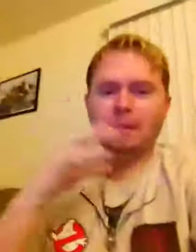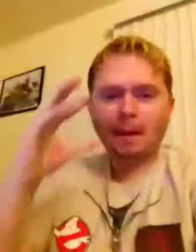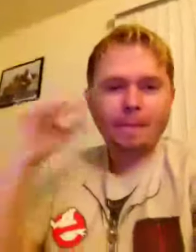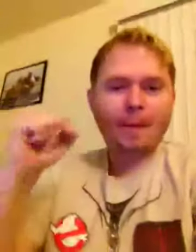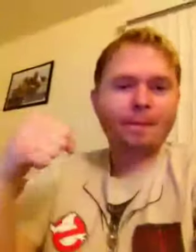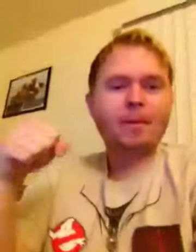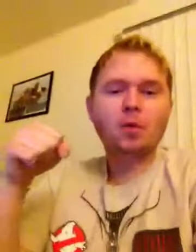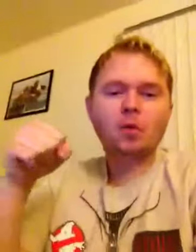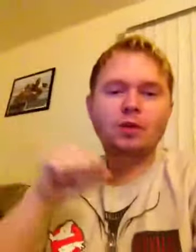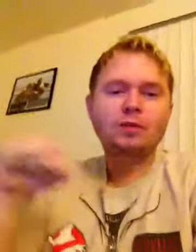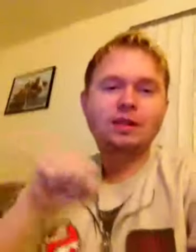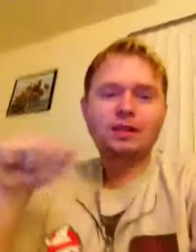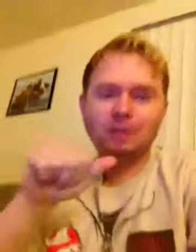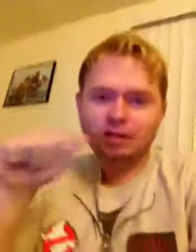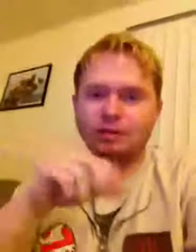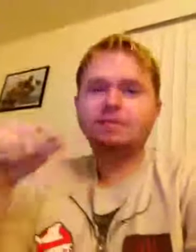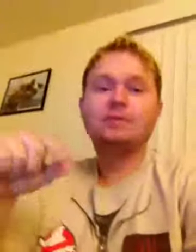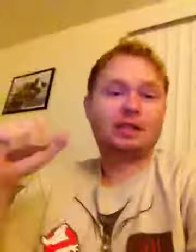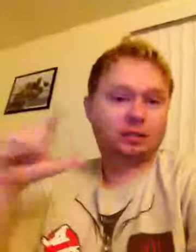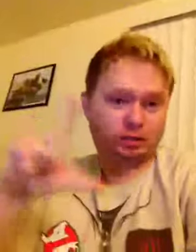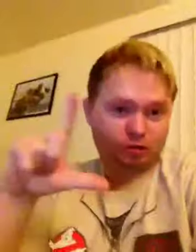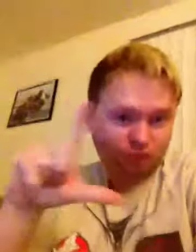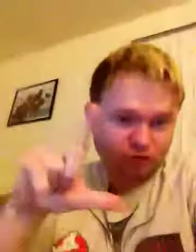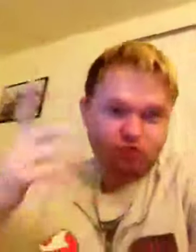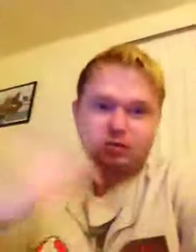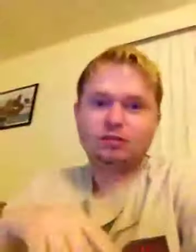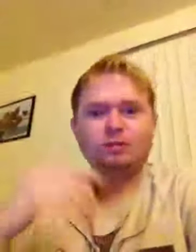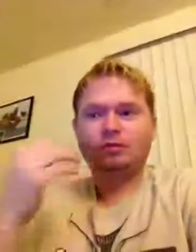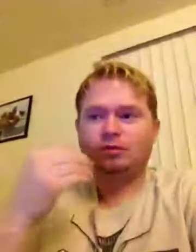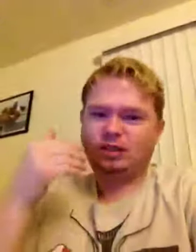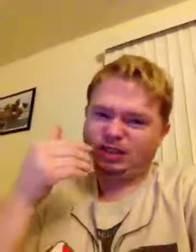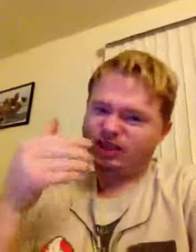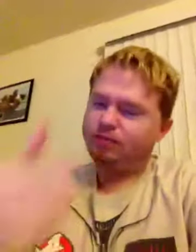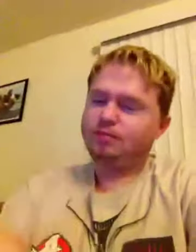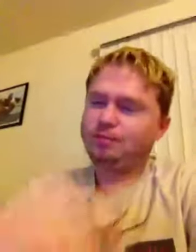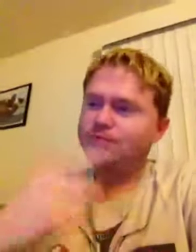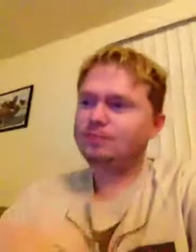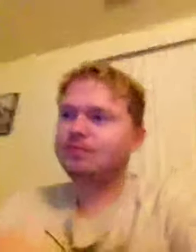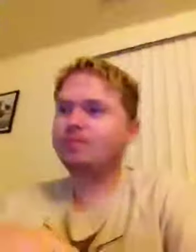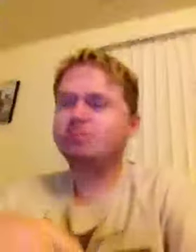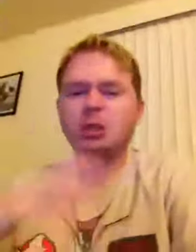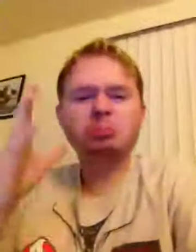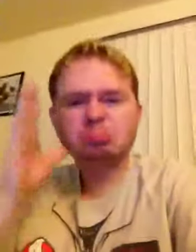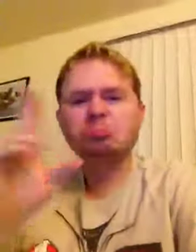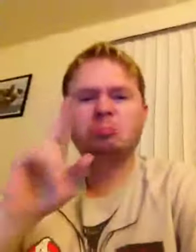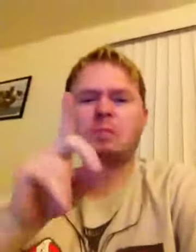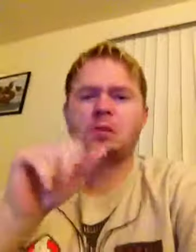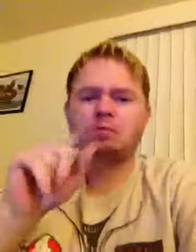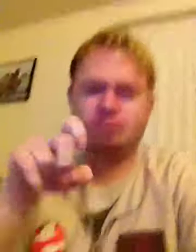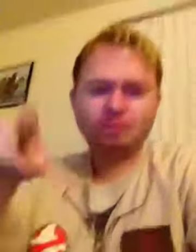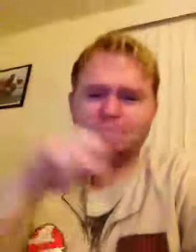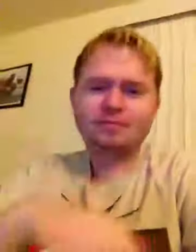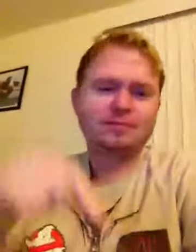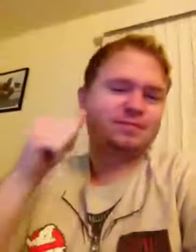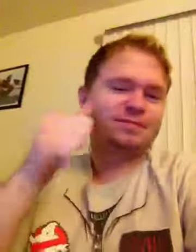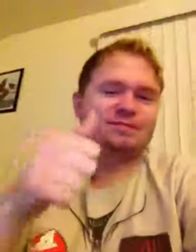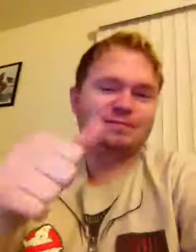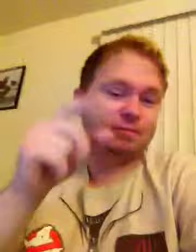No, you're a copy boy, are you? I'm a copy associate. Copy associate. But your brother says here, he was a little more,